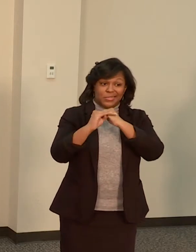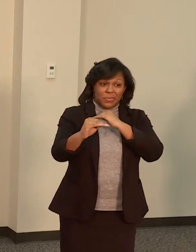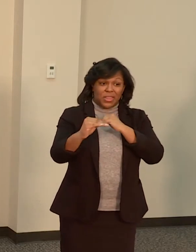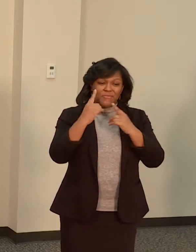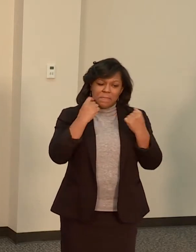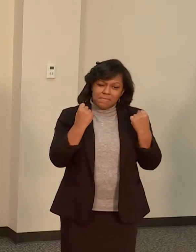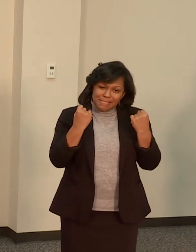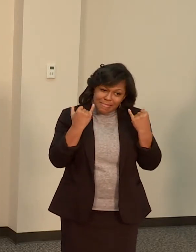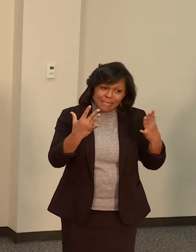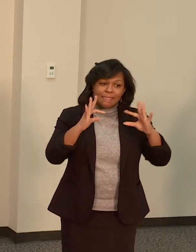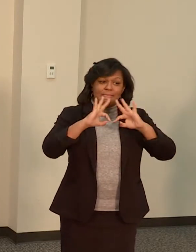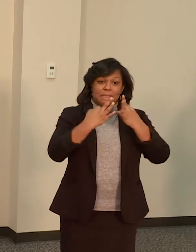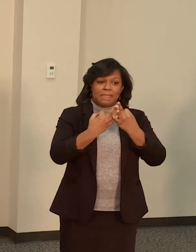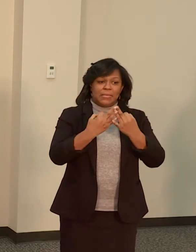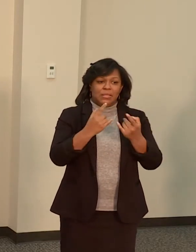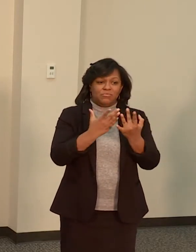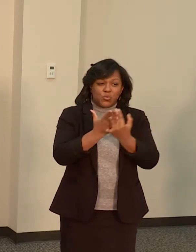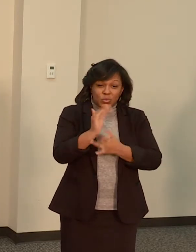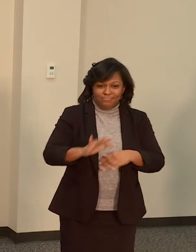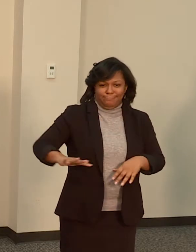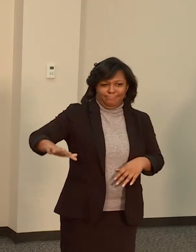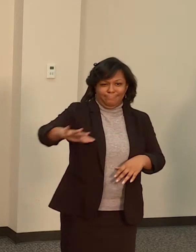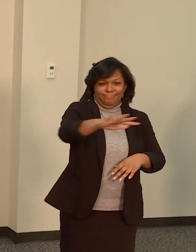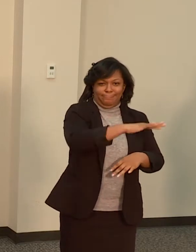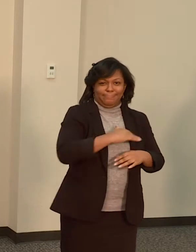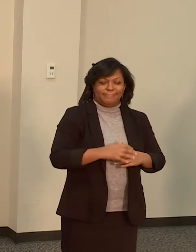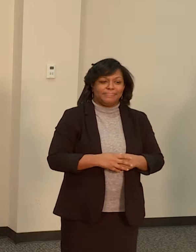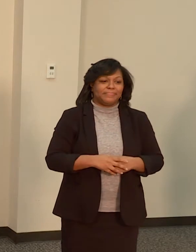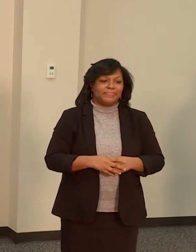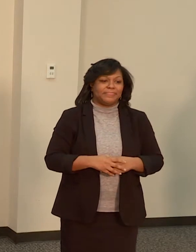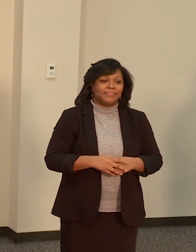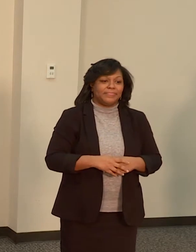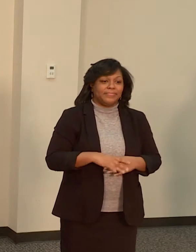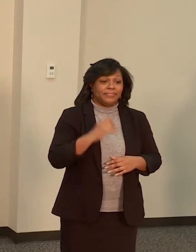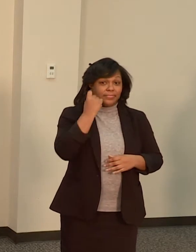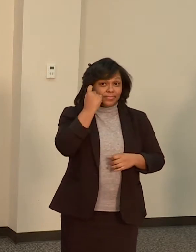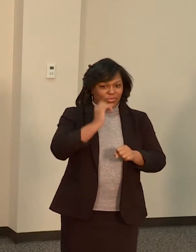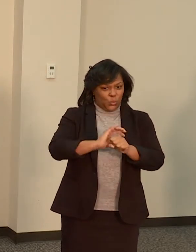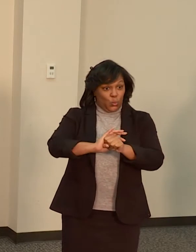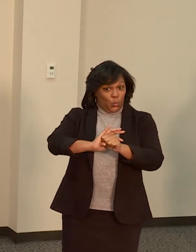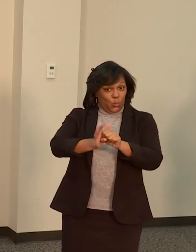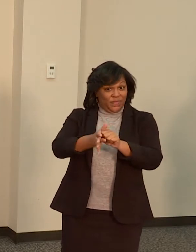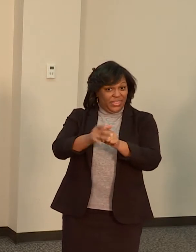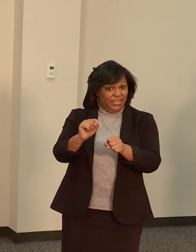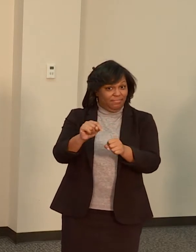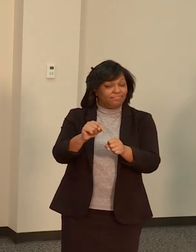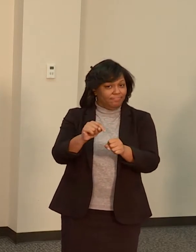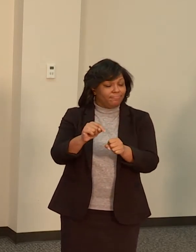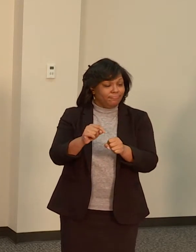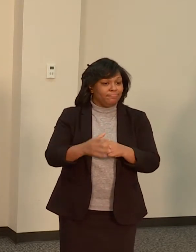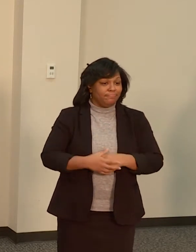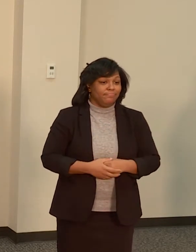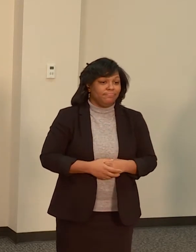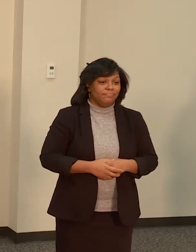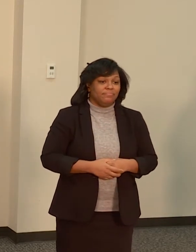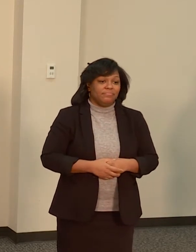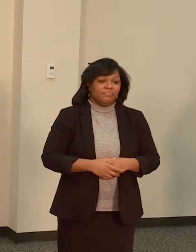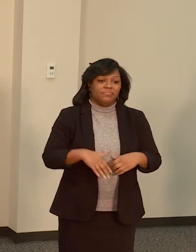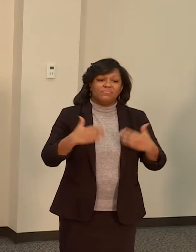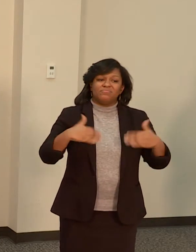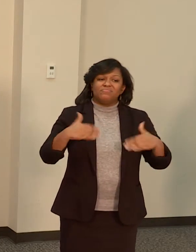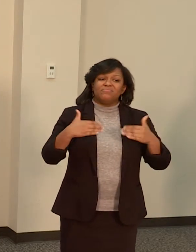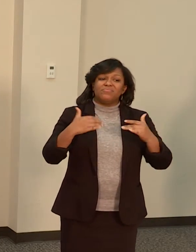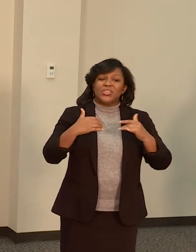families throughout our city. COVID-19, a reckoning with racial justice, and a staggering